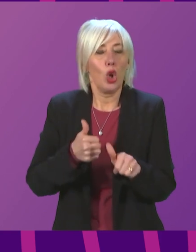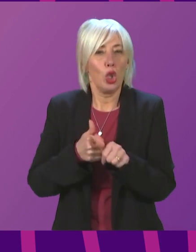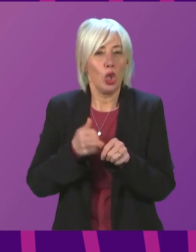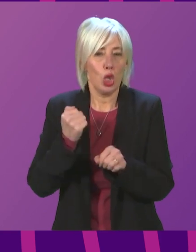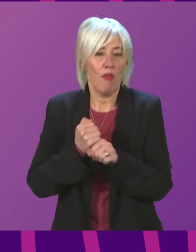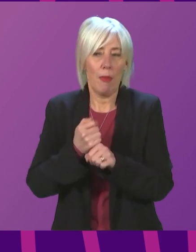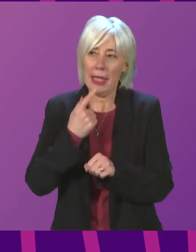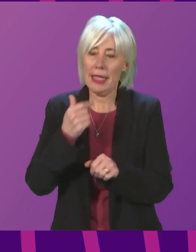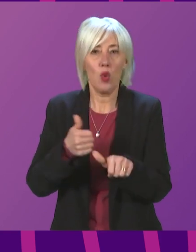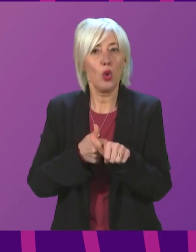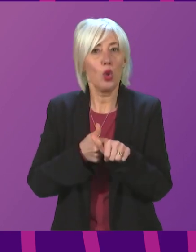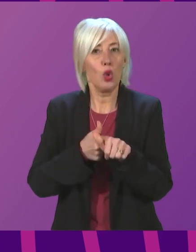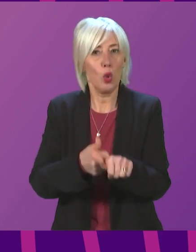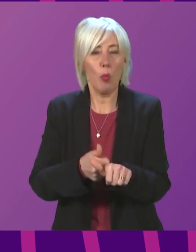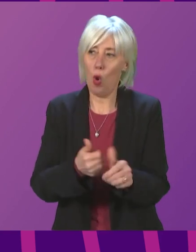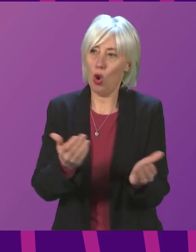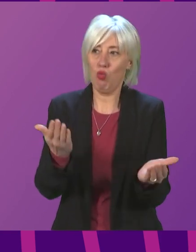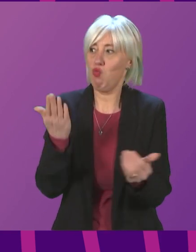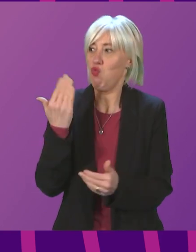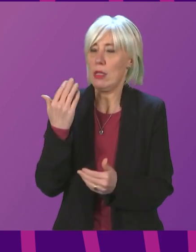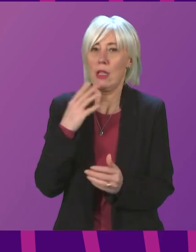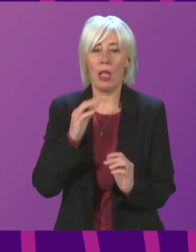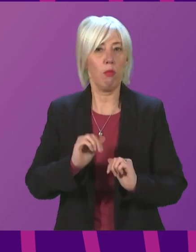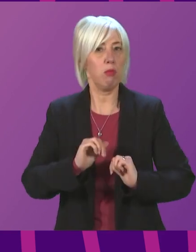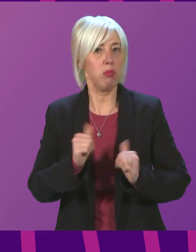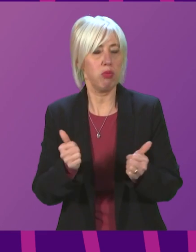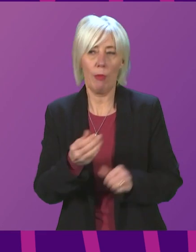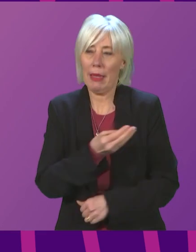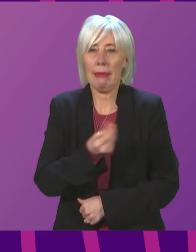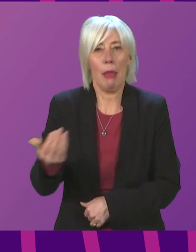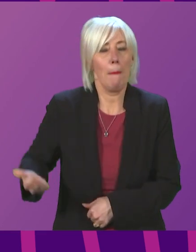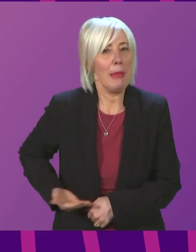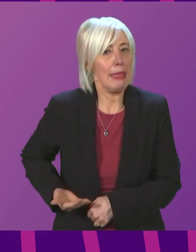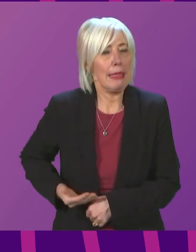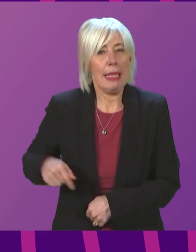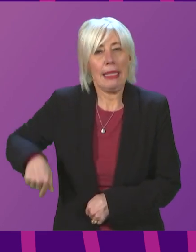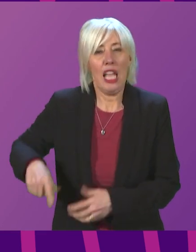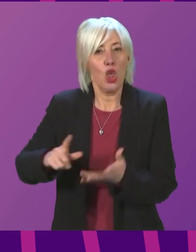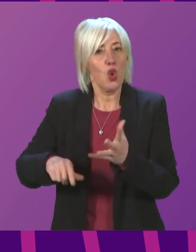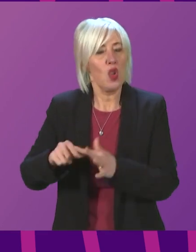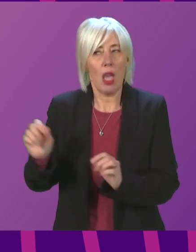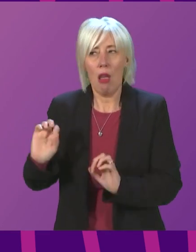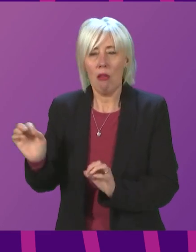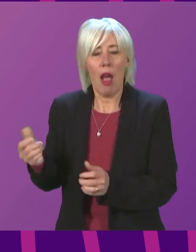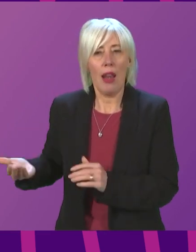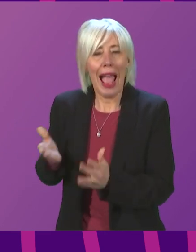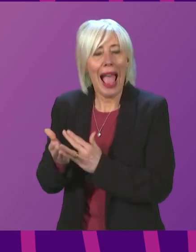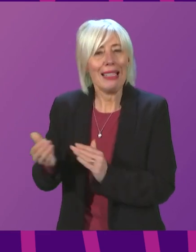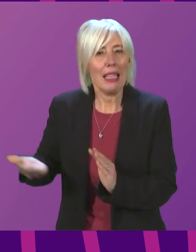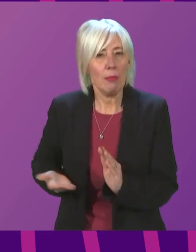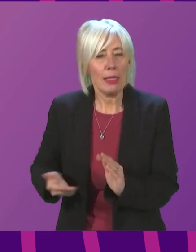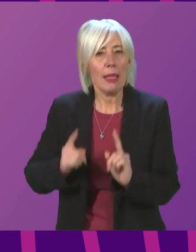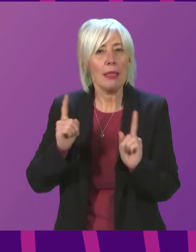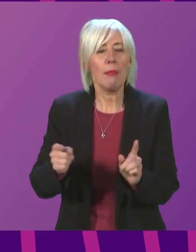recent weeks has been welcomed, particularly given that support is not available to businesses elsewhere than the UK. My office has been contacted by a local